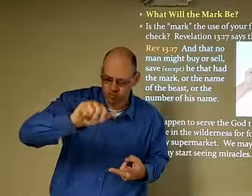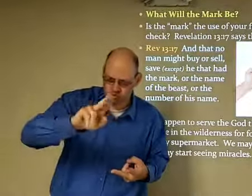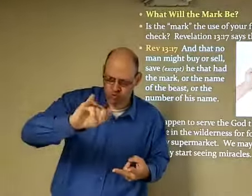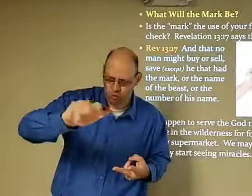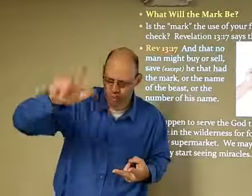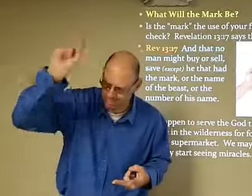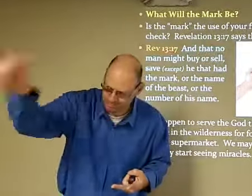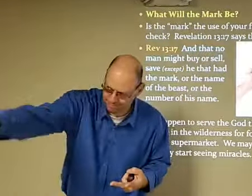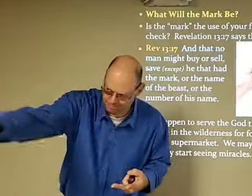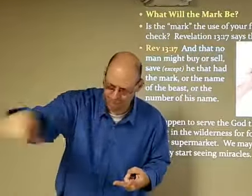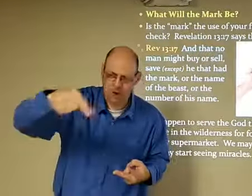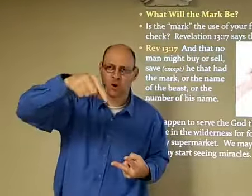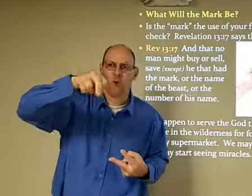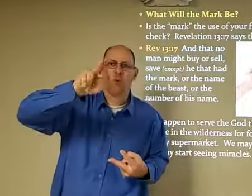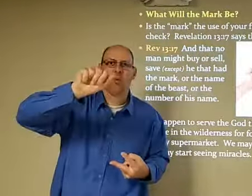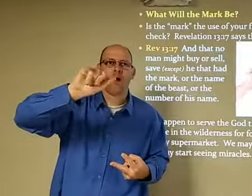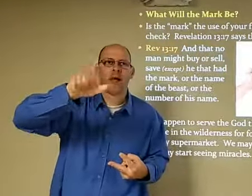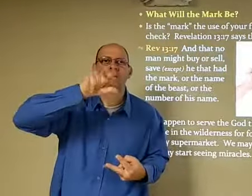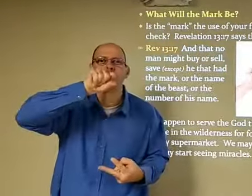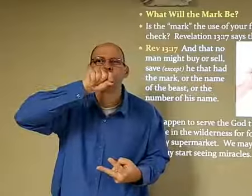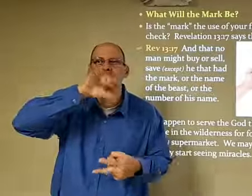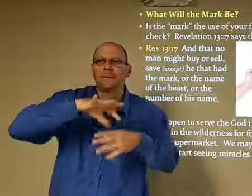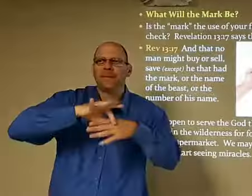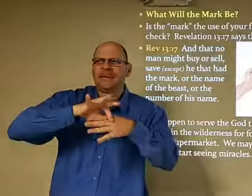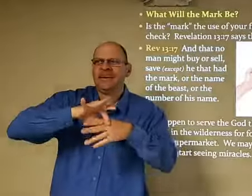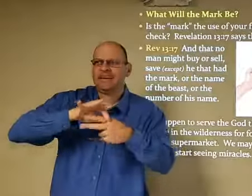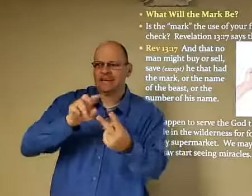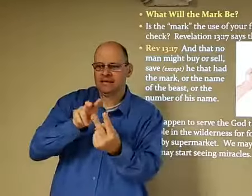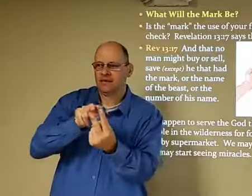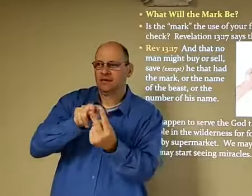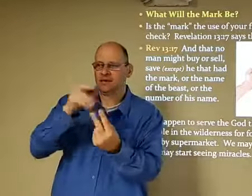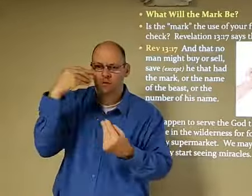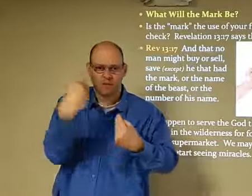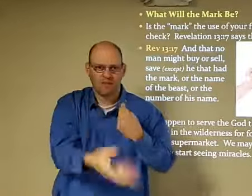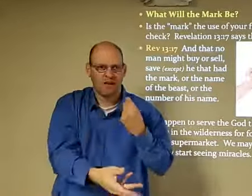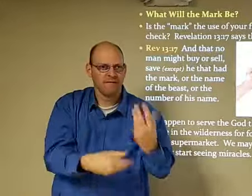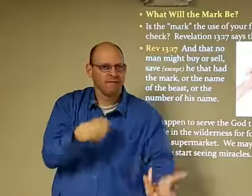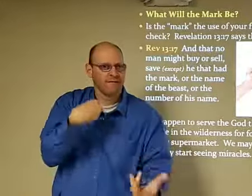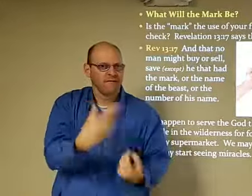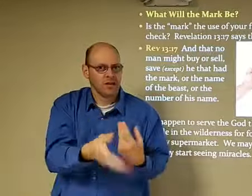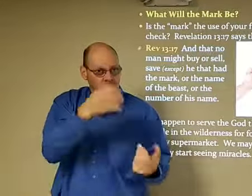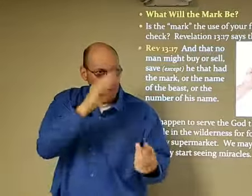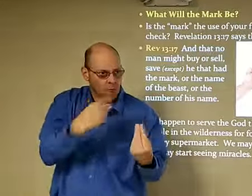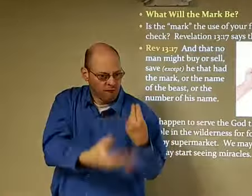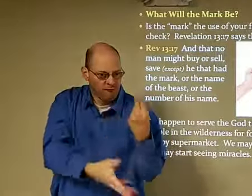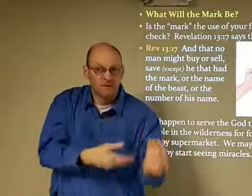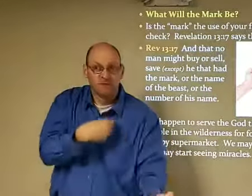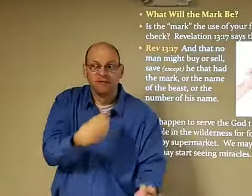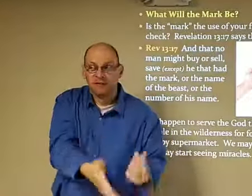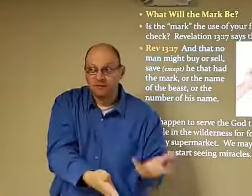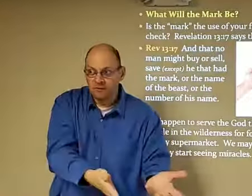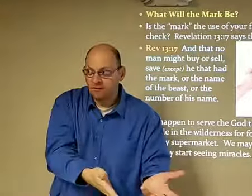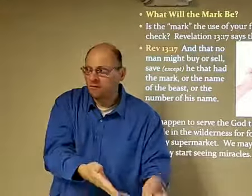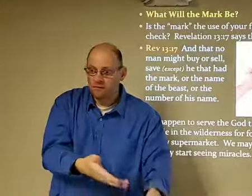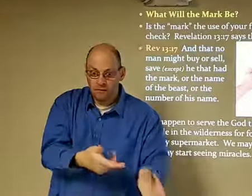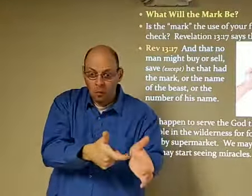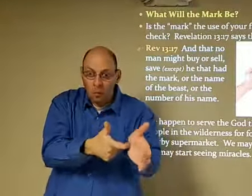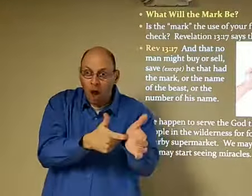quail you know it was a type of bird so God gave provisions for these